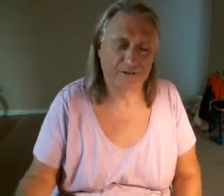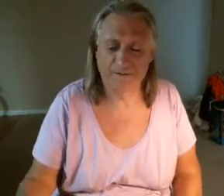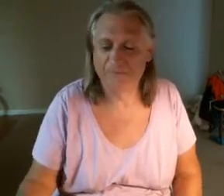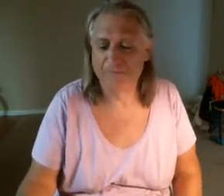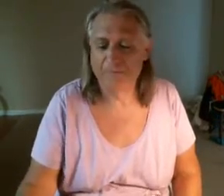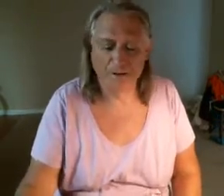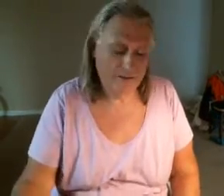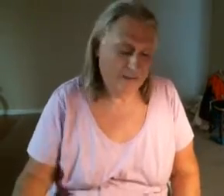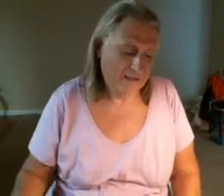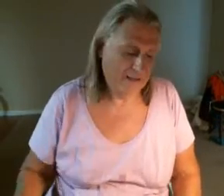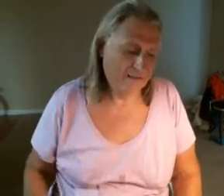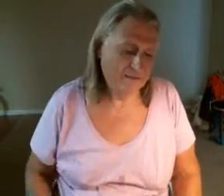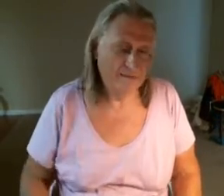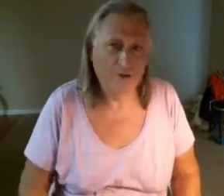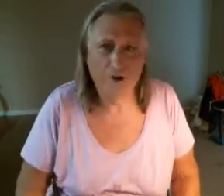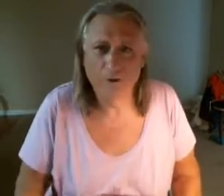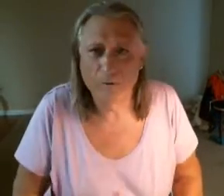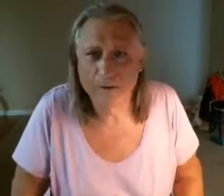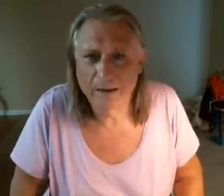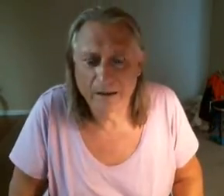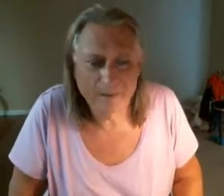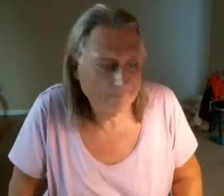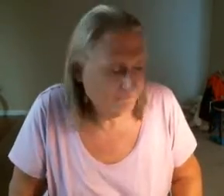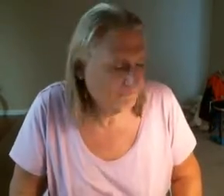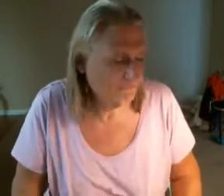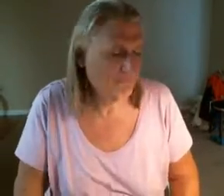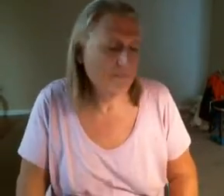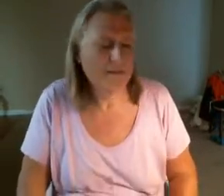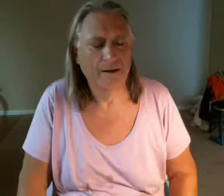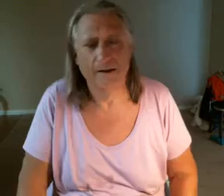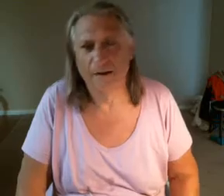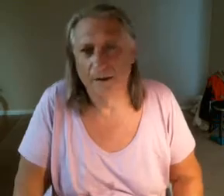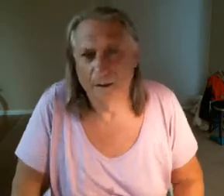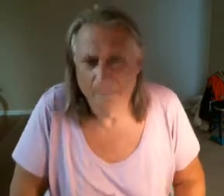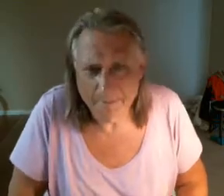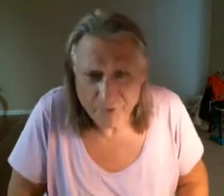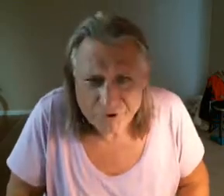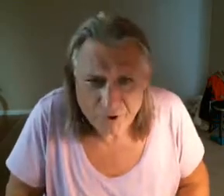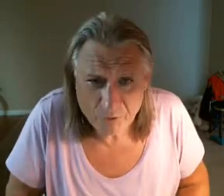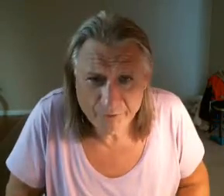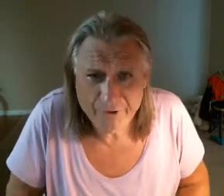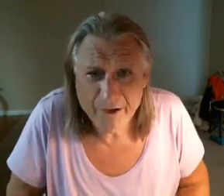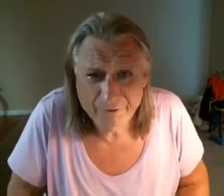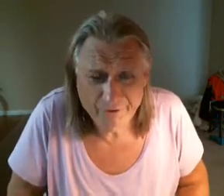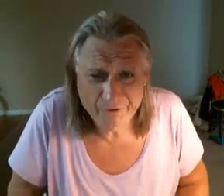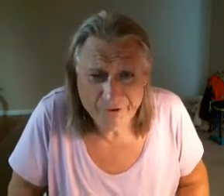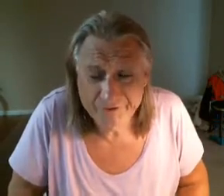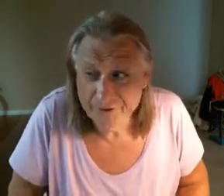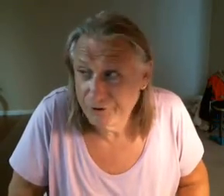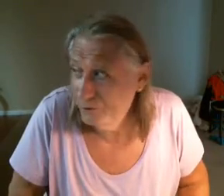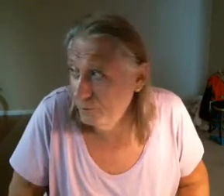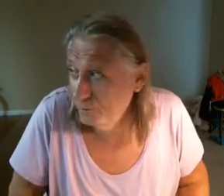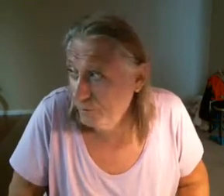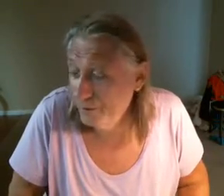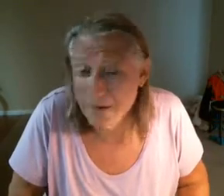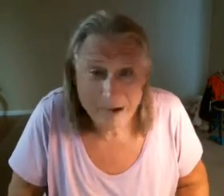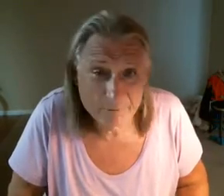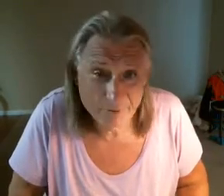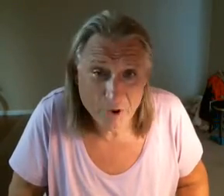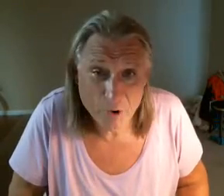and you know my blood sugar was 162 three hours ago